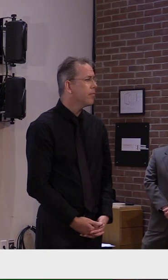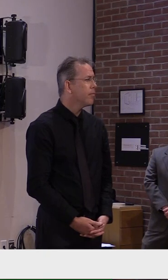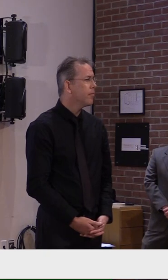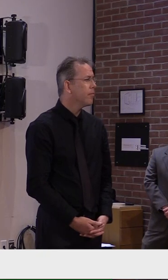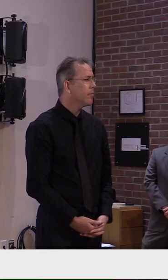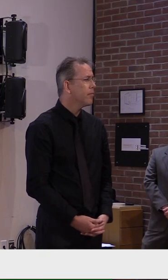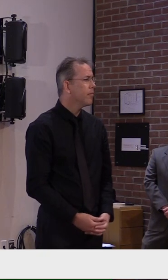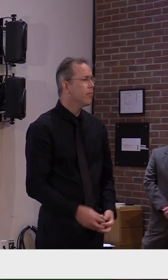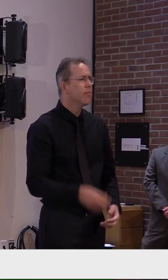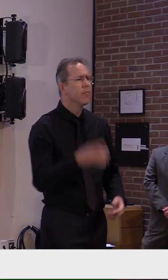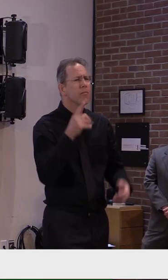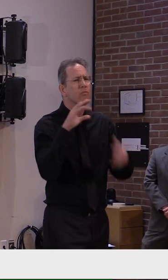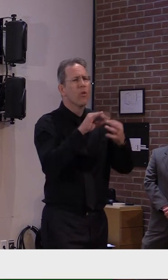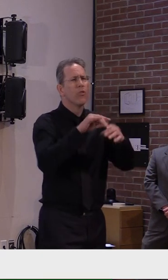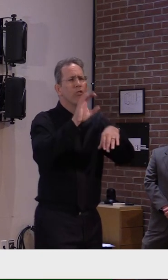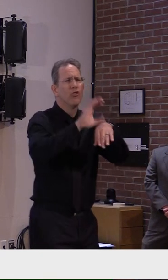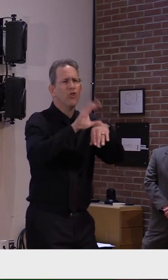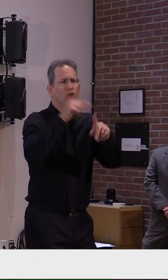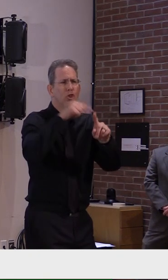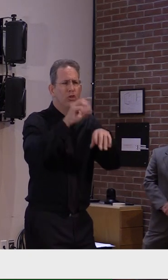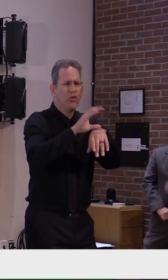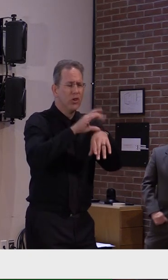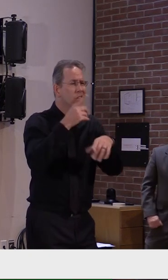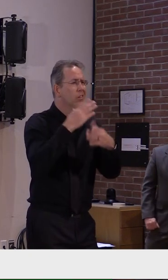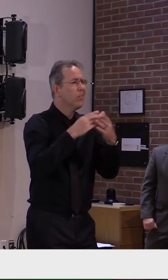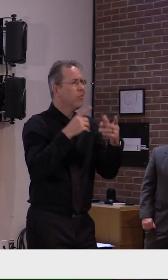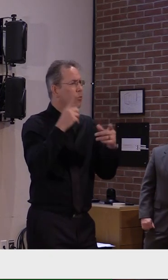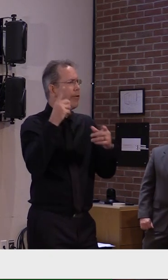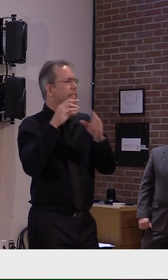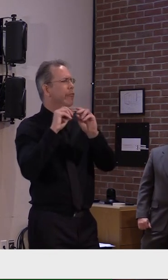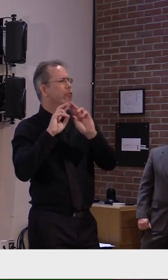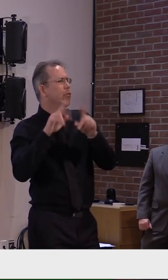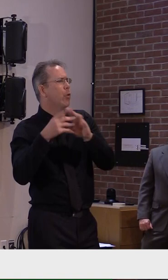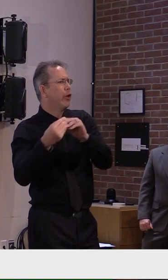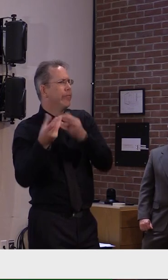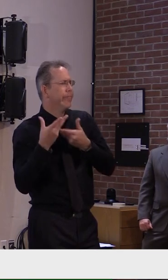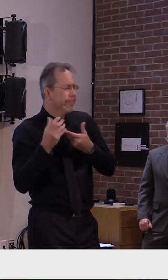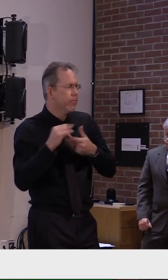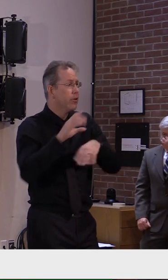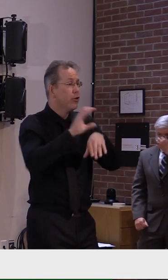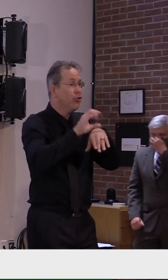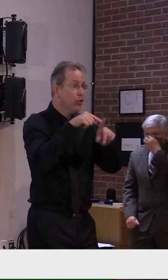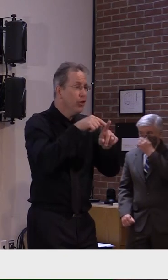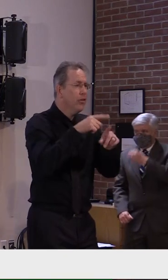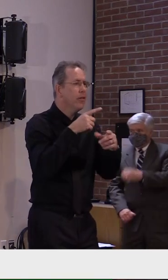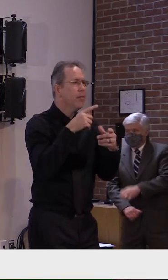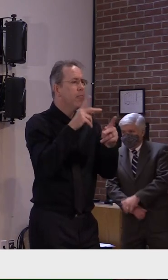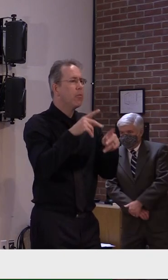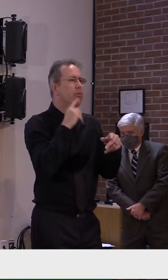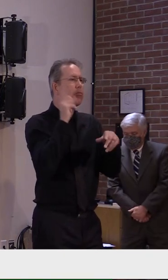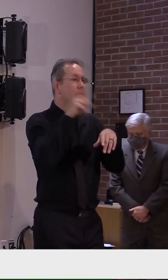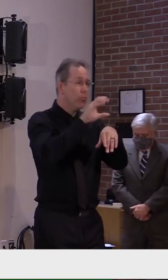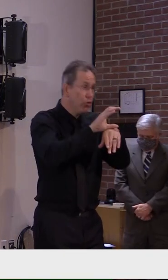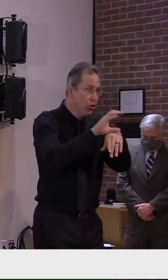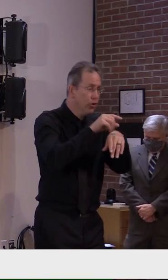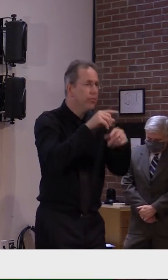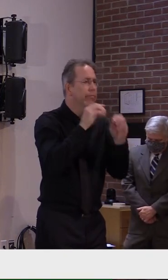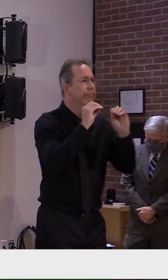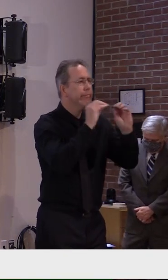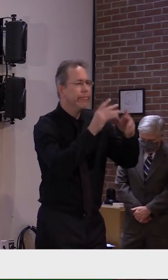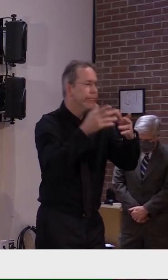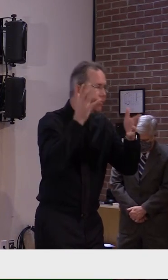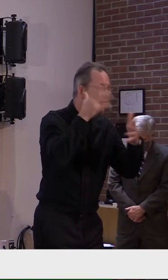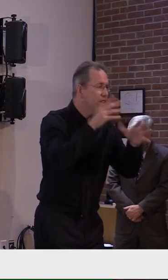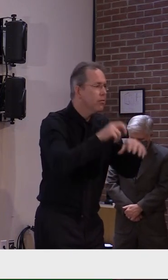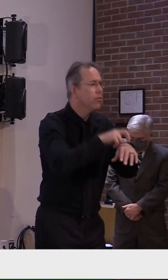haven't changed, um, the religious services, um, that stayed the same. So we haven't done anything different with the